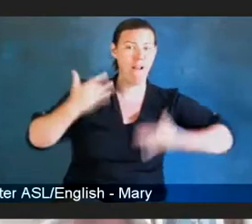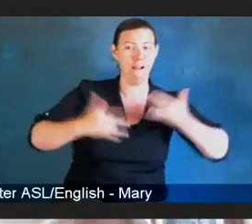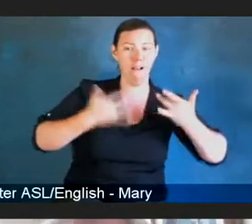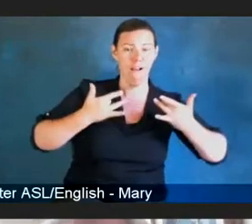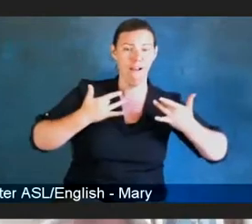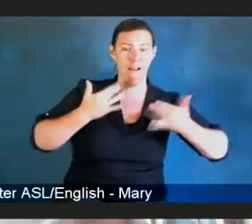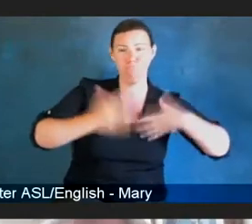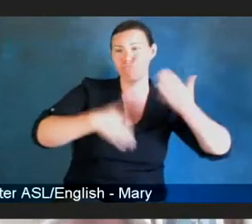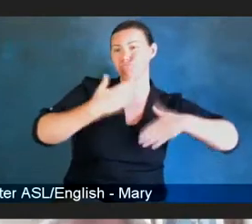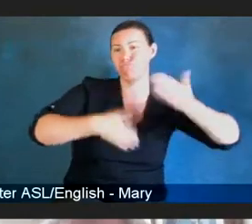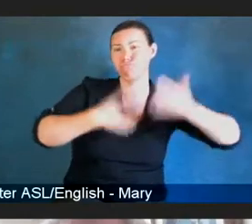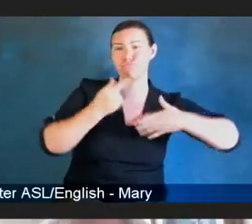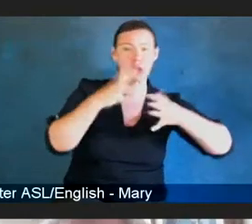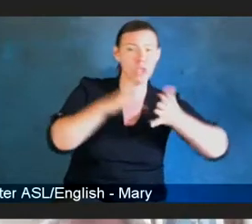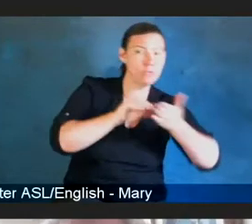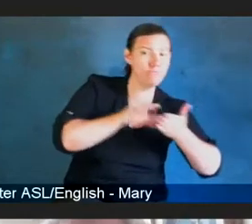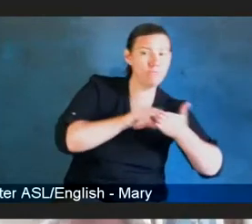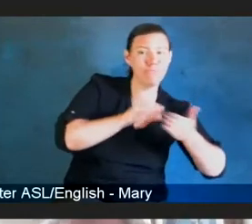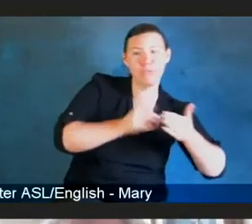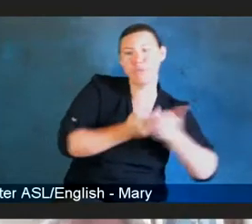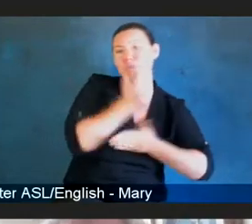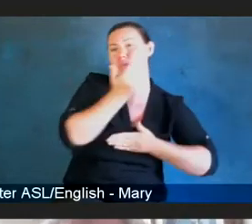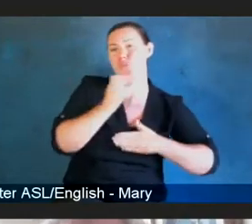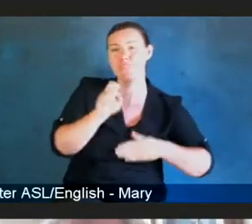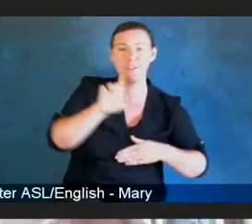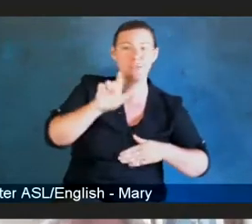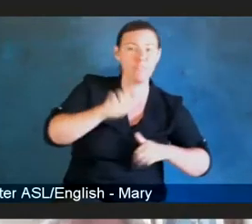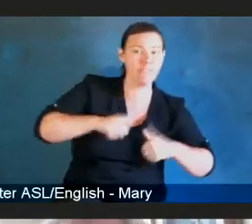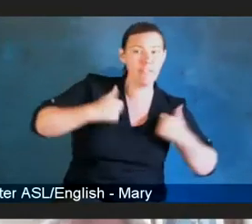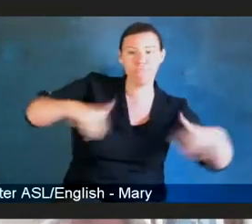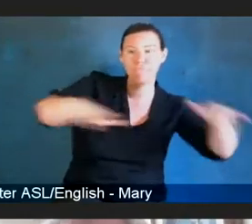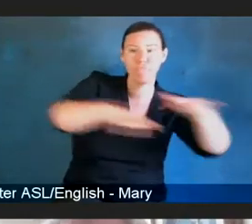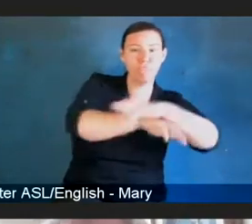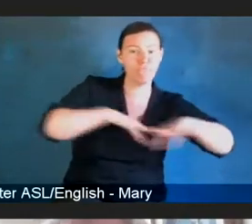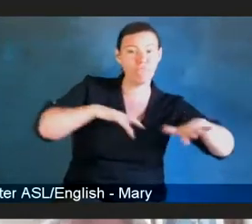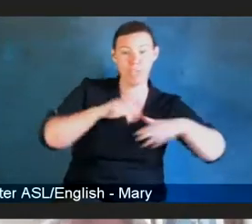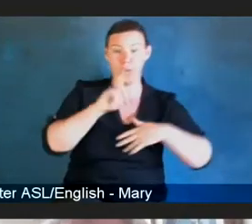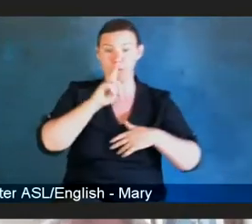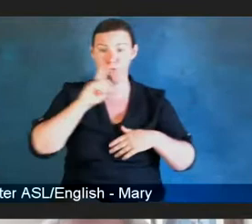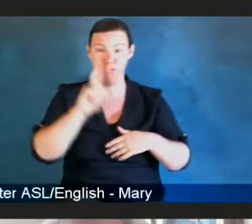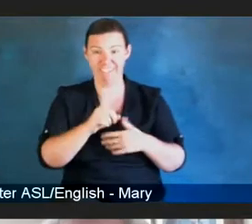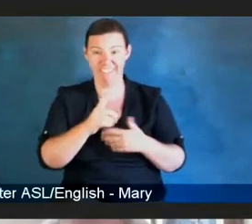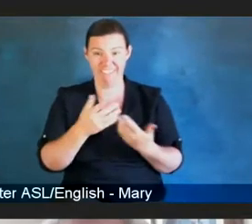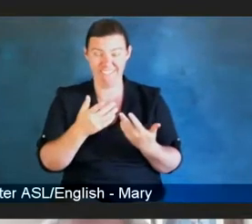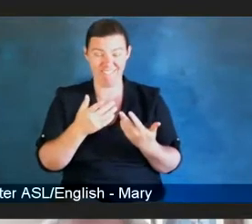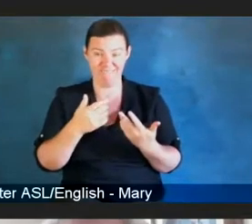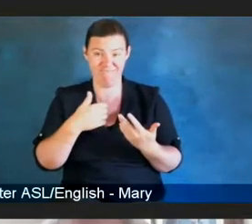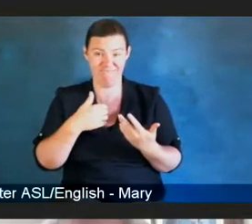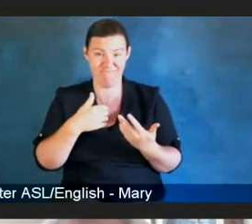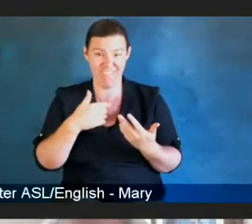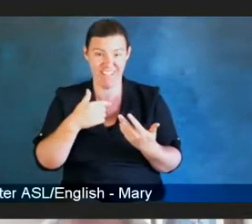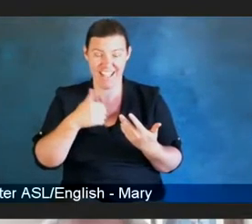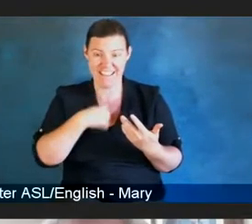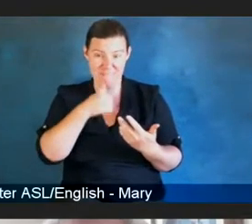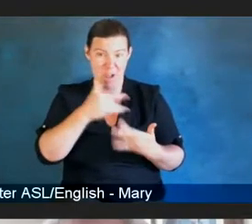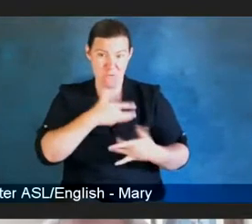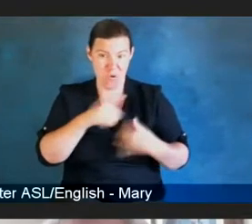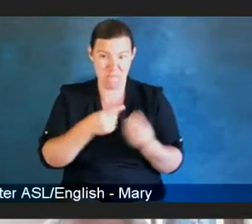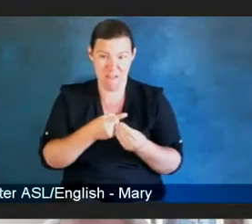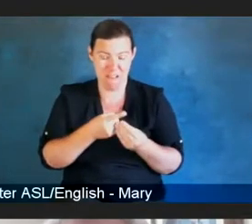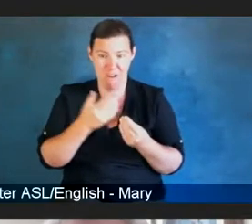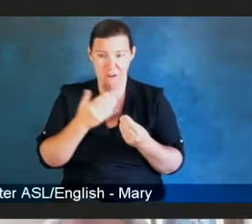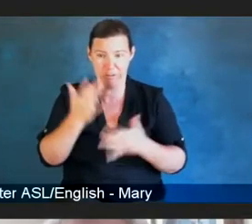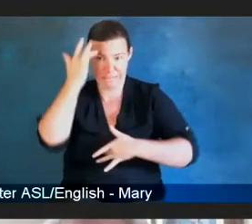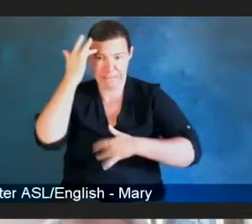sort of STI was going to the community clinic for a shot or a pill. And I think that so much around